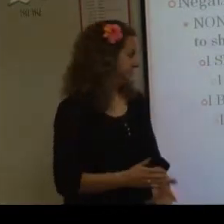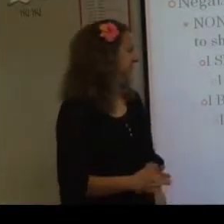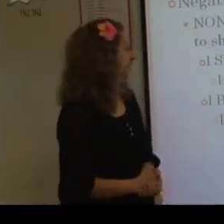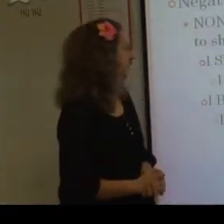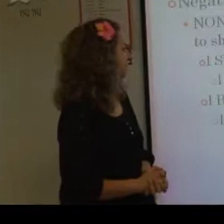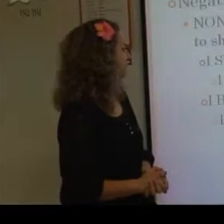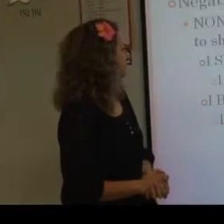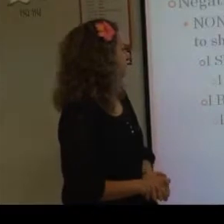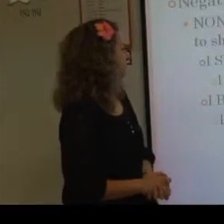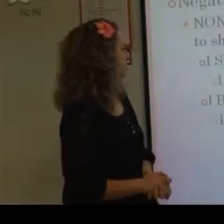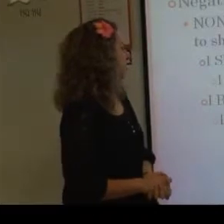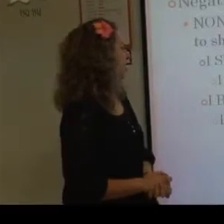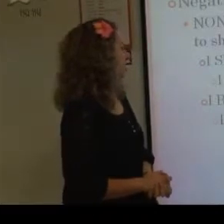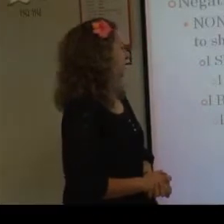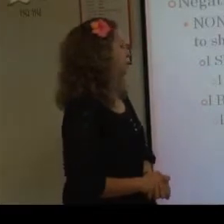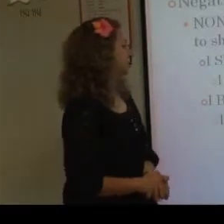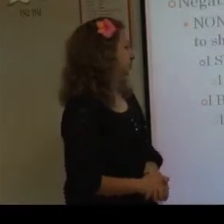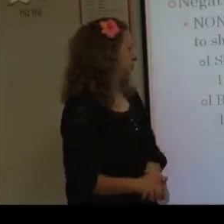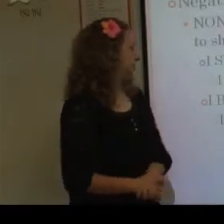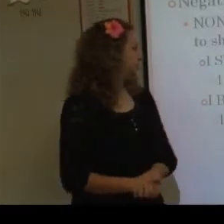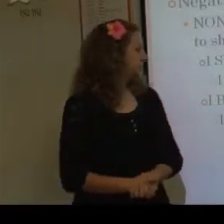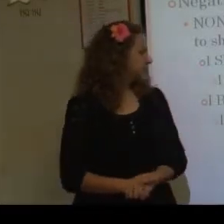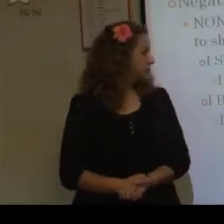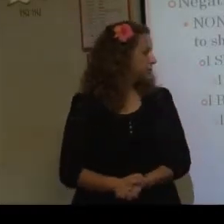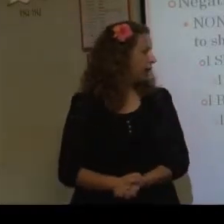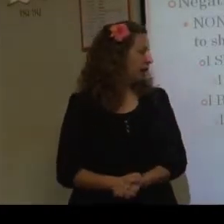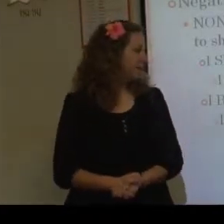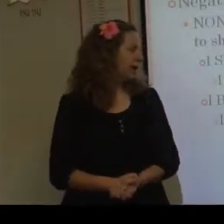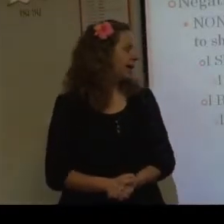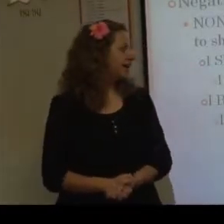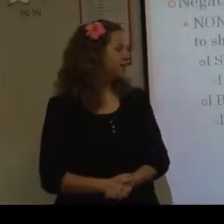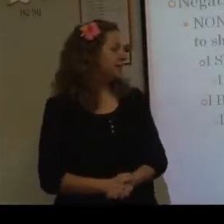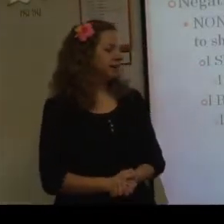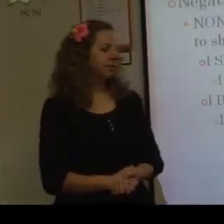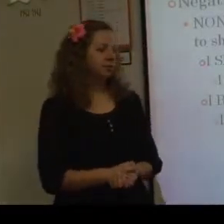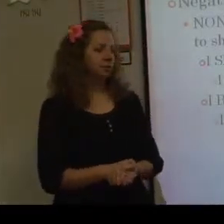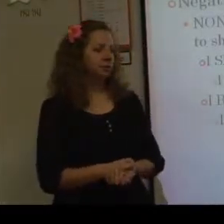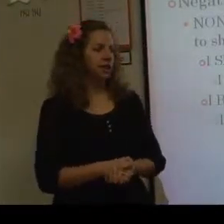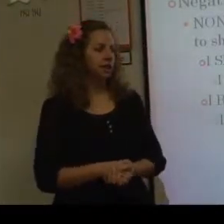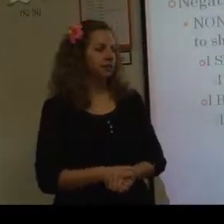Okay? What about, I bought no clothes. So I buy none clothes I.